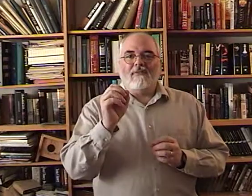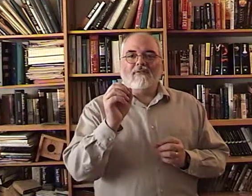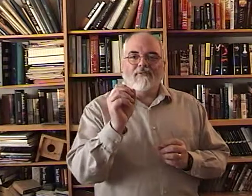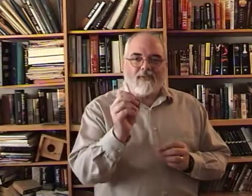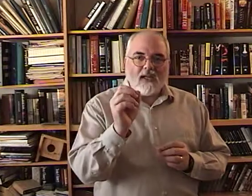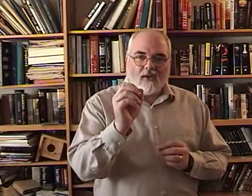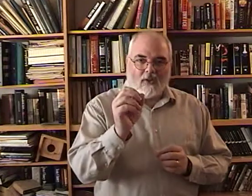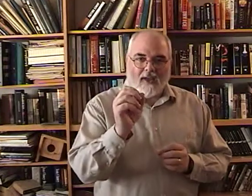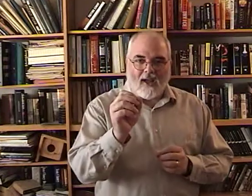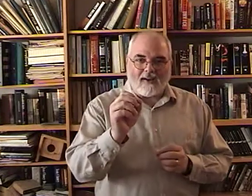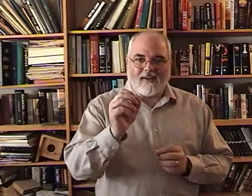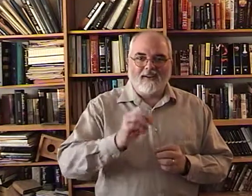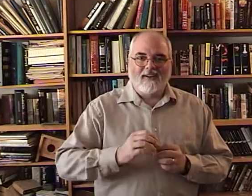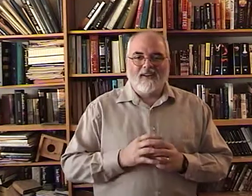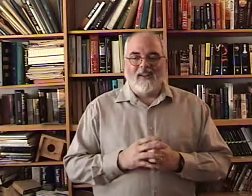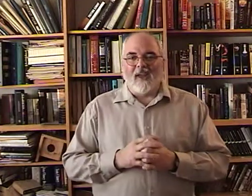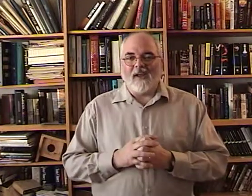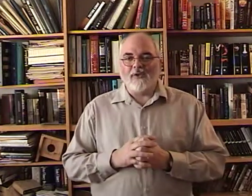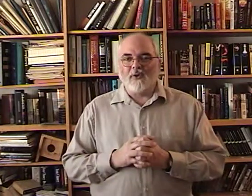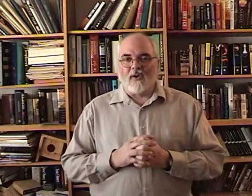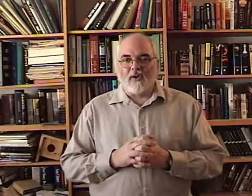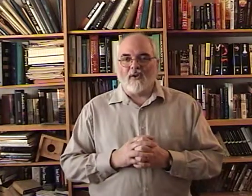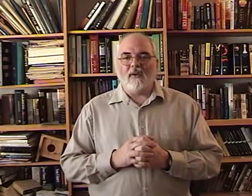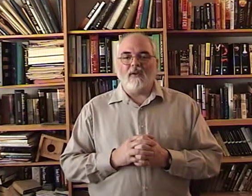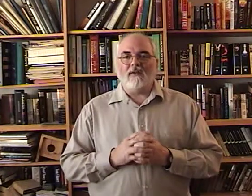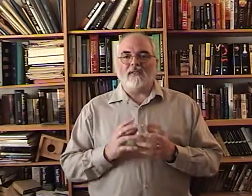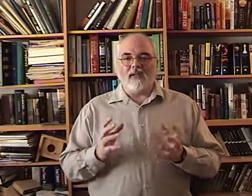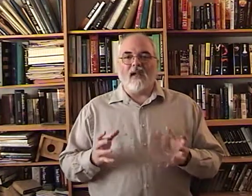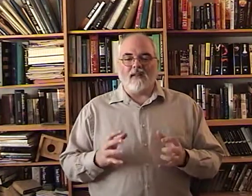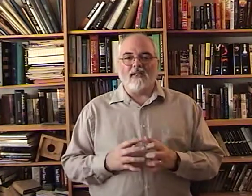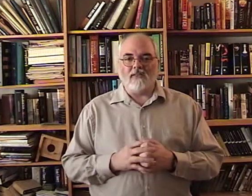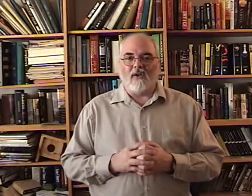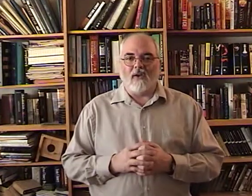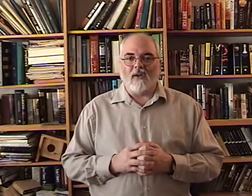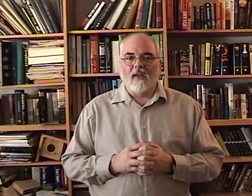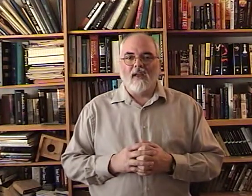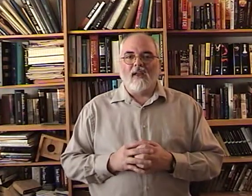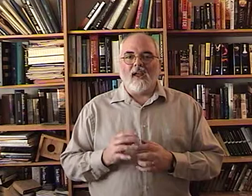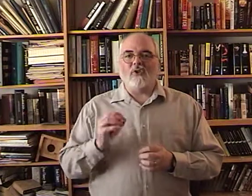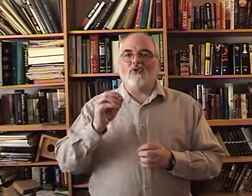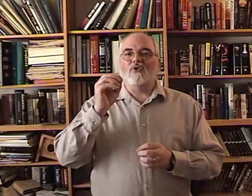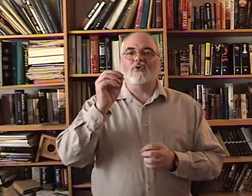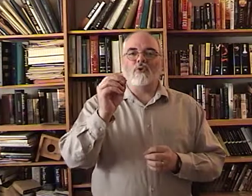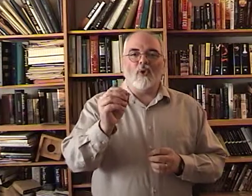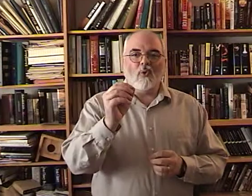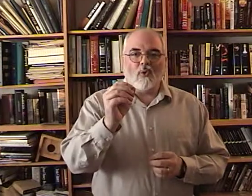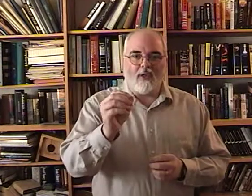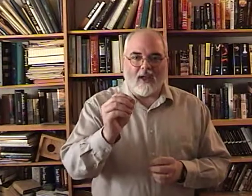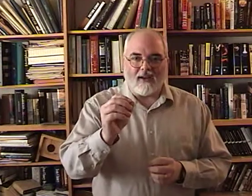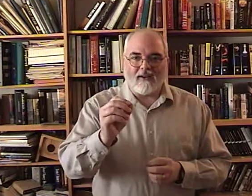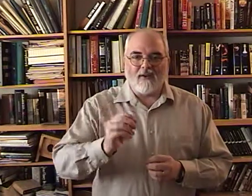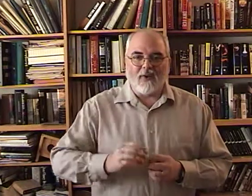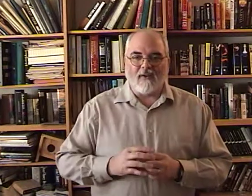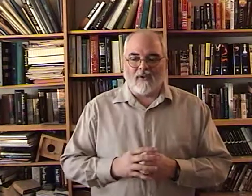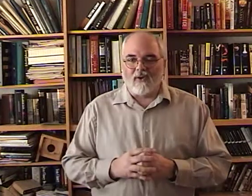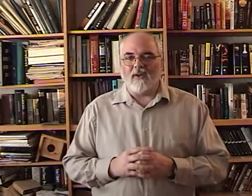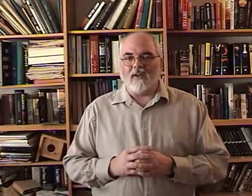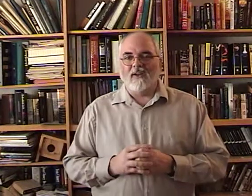Feel that as you're learning to sign this song and show that you have learned it